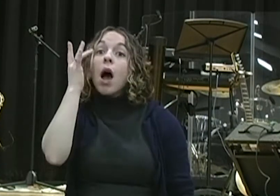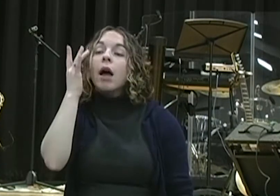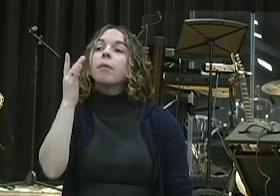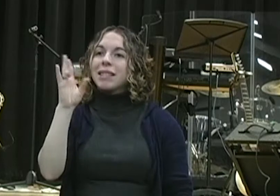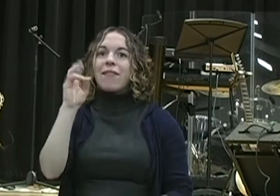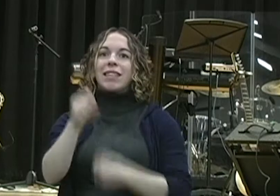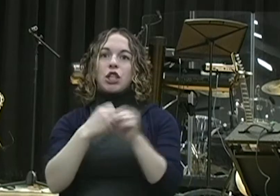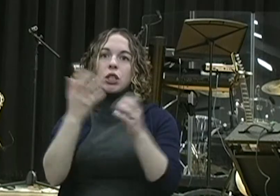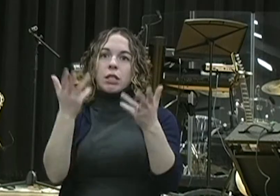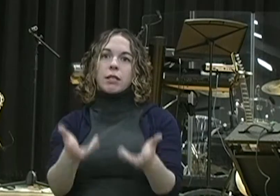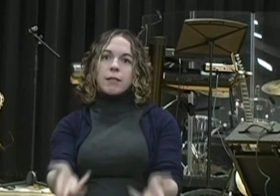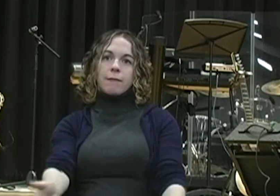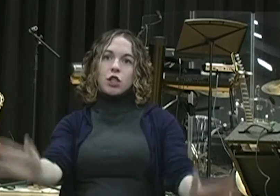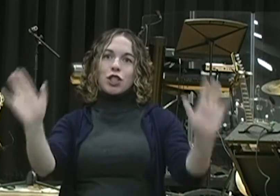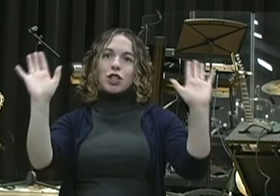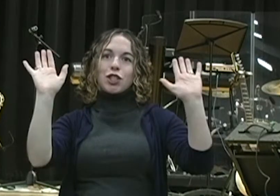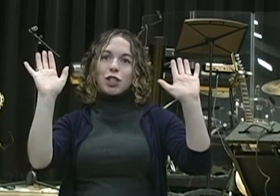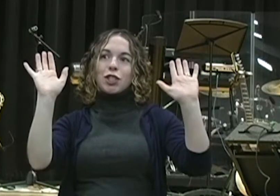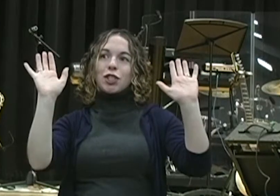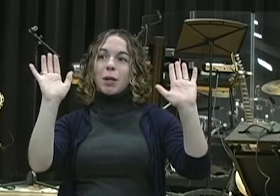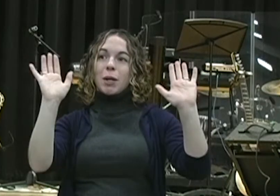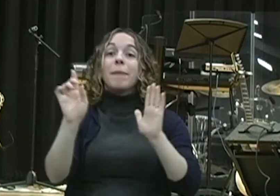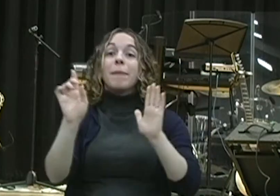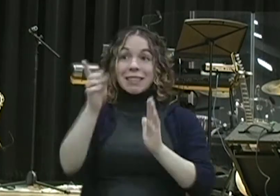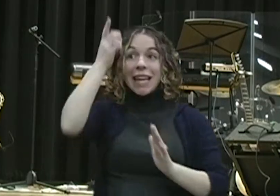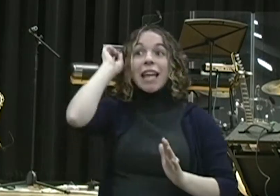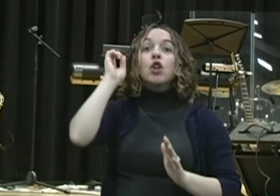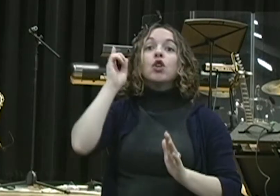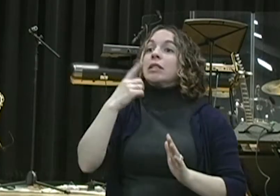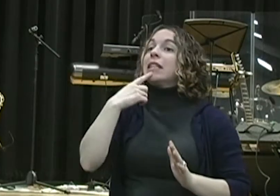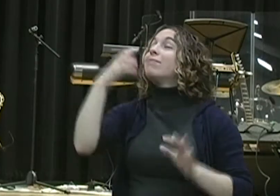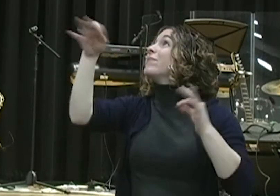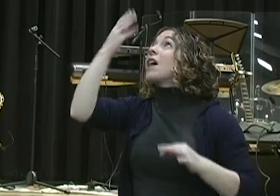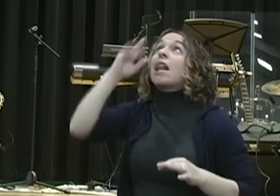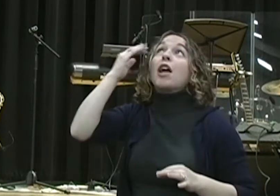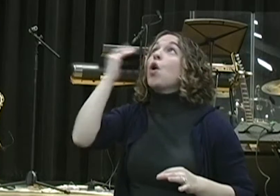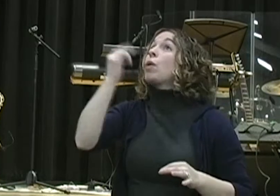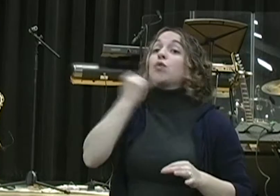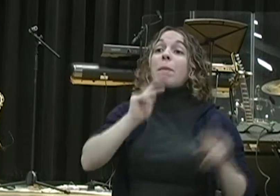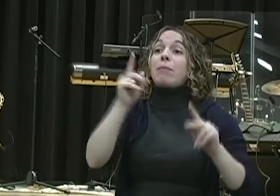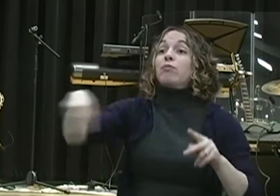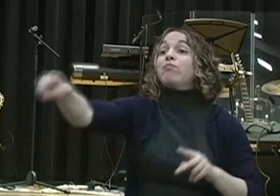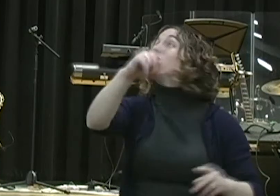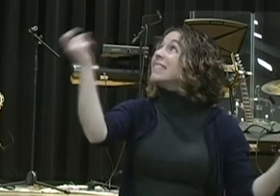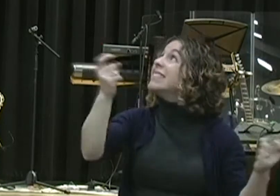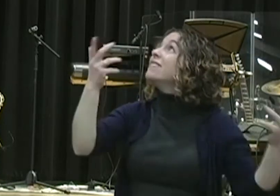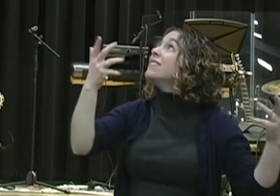prayer mode. And the prayer mode are confessing the sins of the nation. But I want you to notice, when he confessed the sins, he didn't say they did this, and